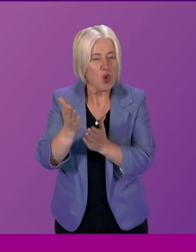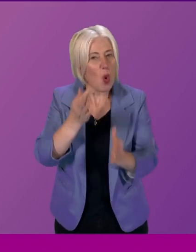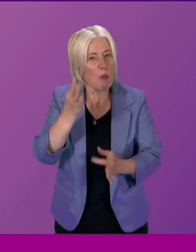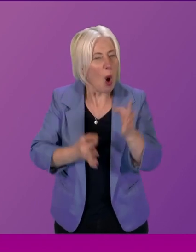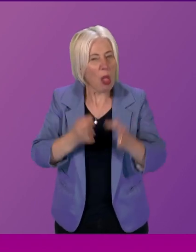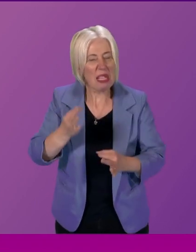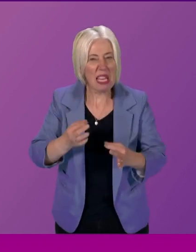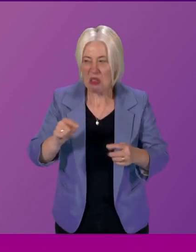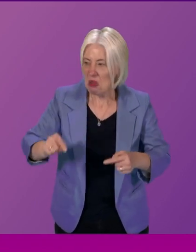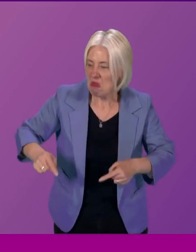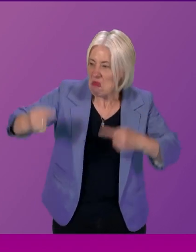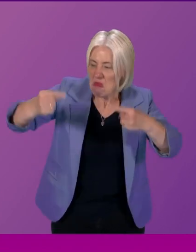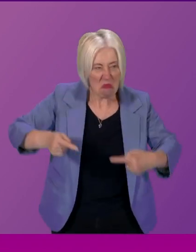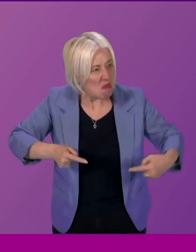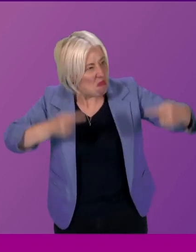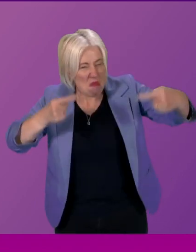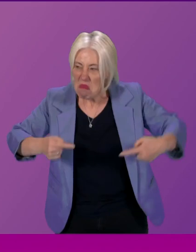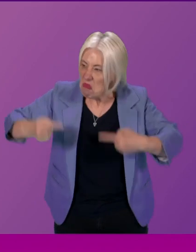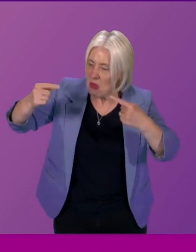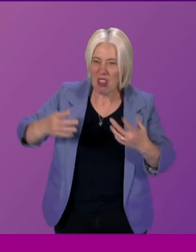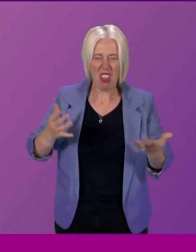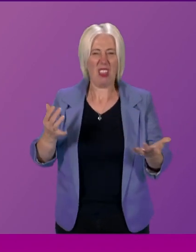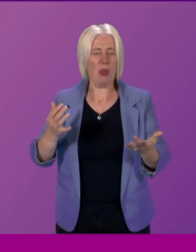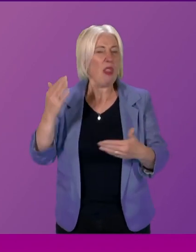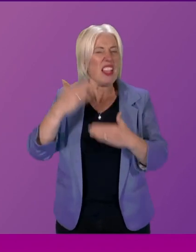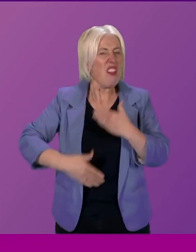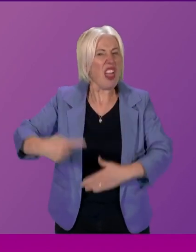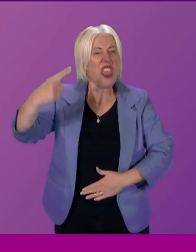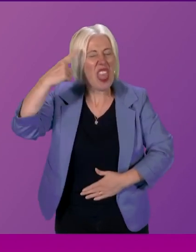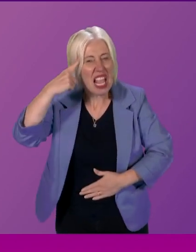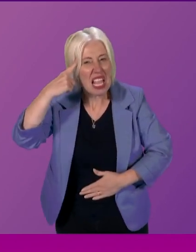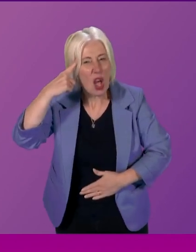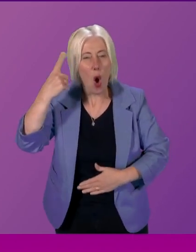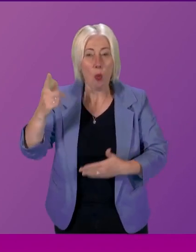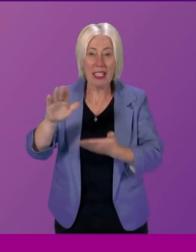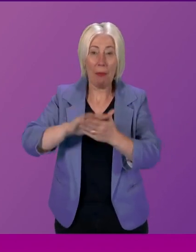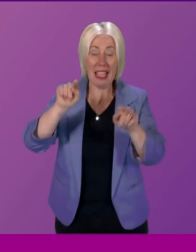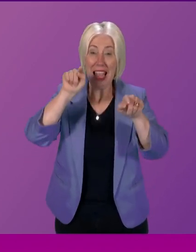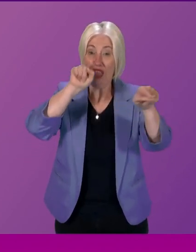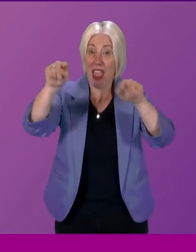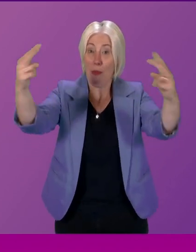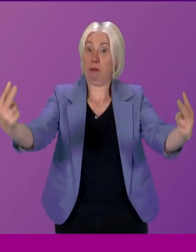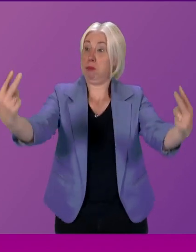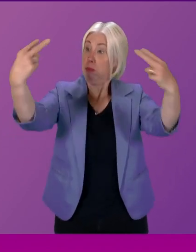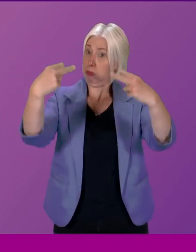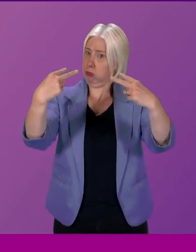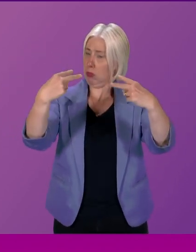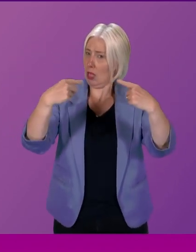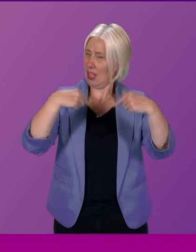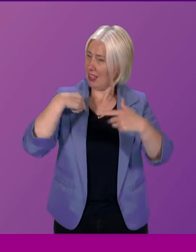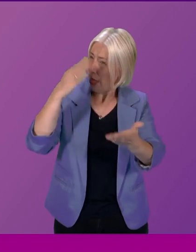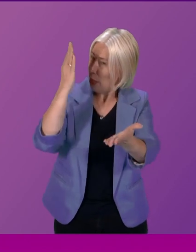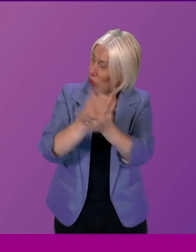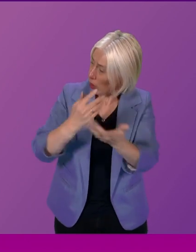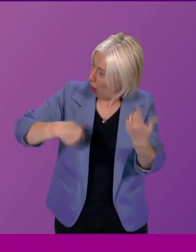are challenging each other without taking that thought of what is it saying to people outside about trust in their